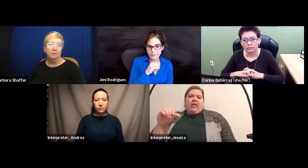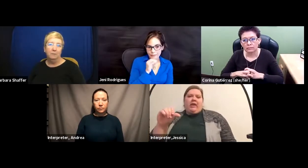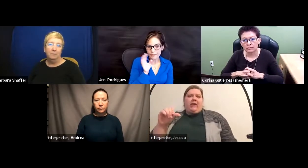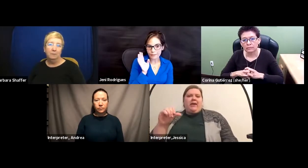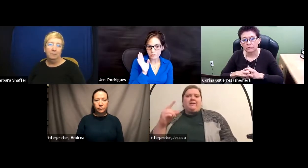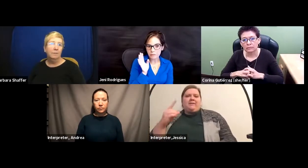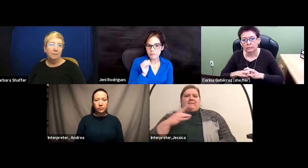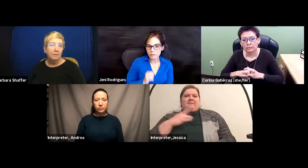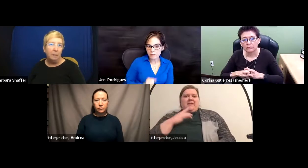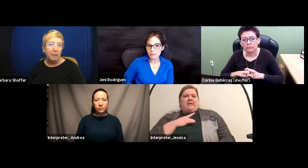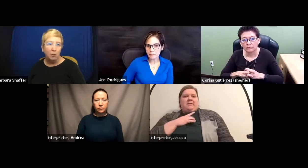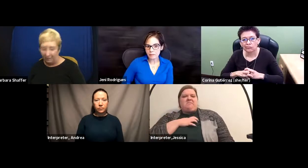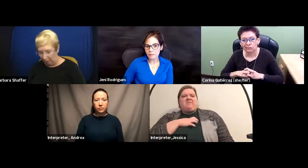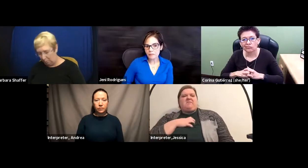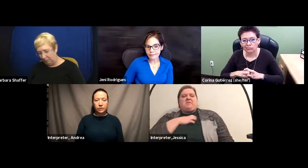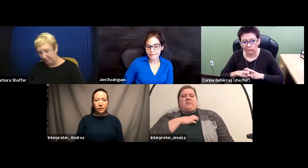appears at their appointment.